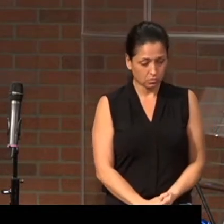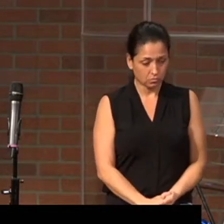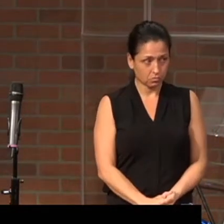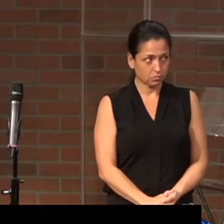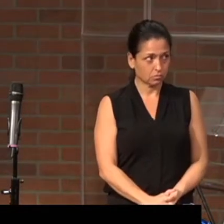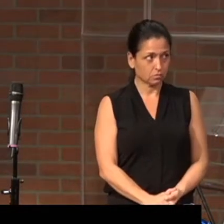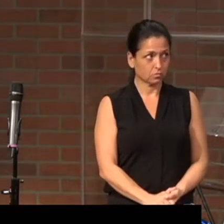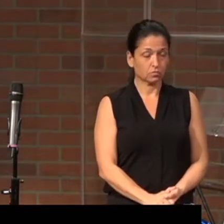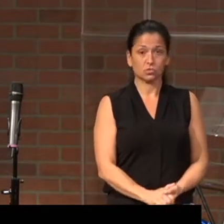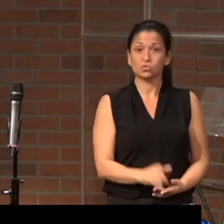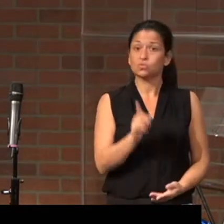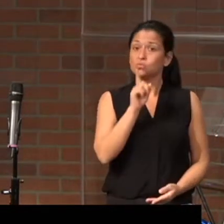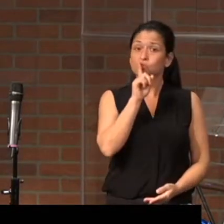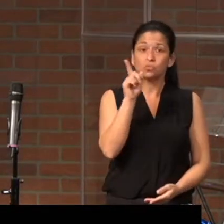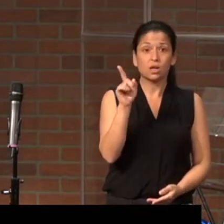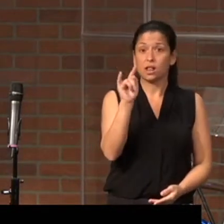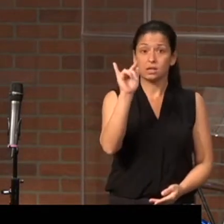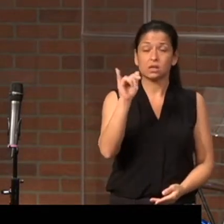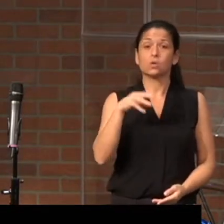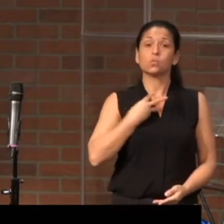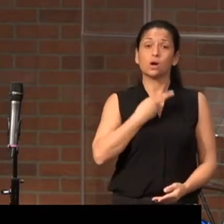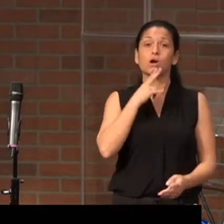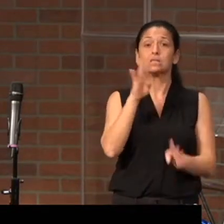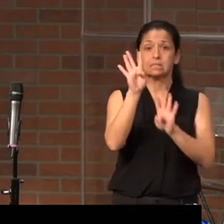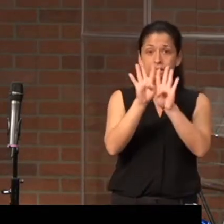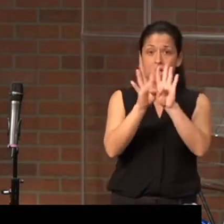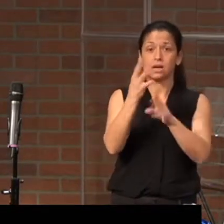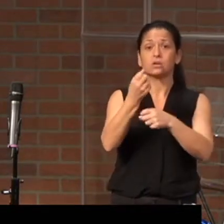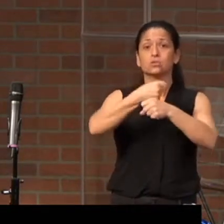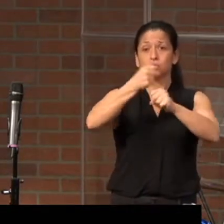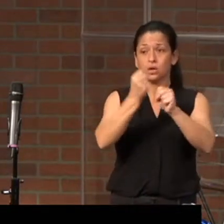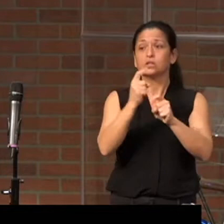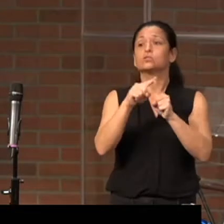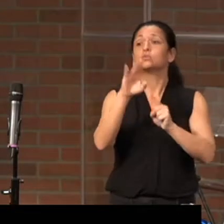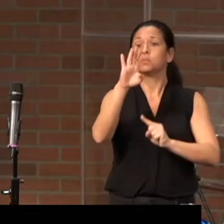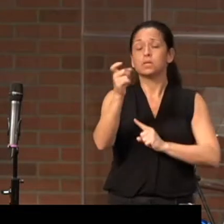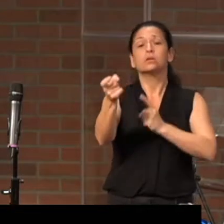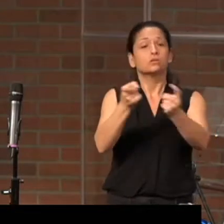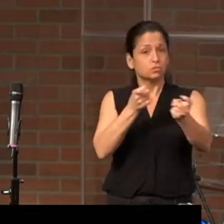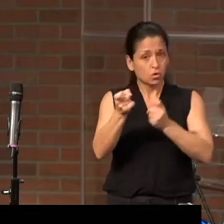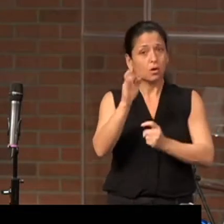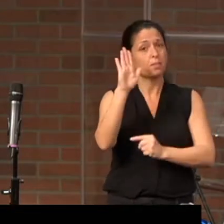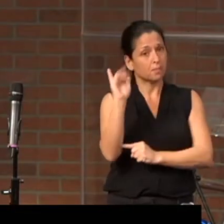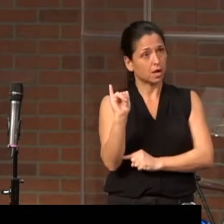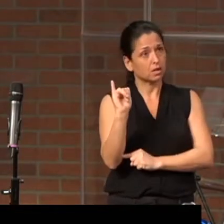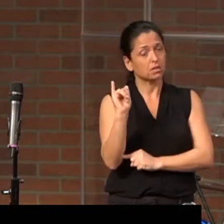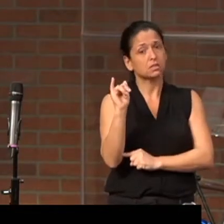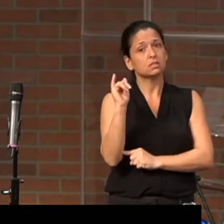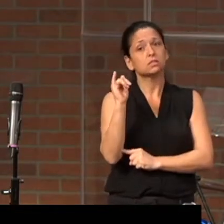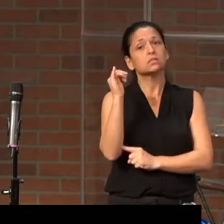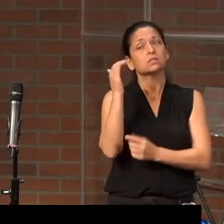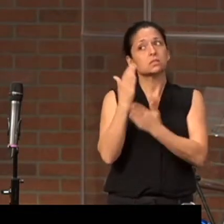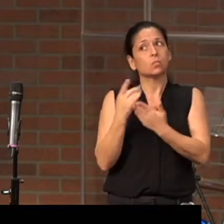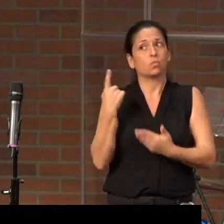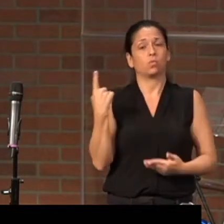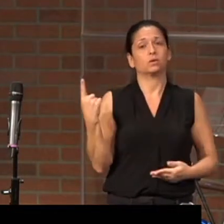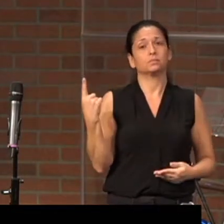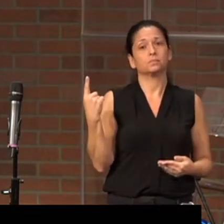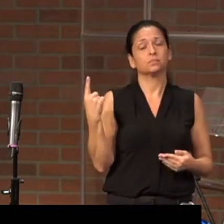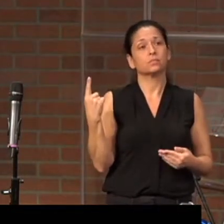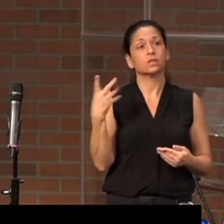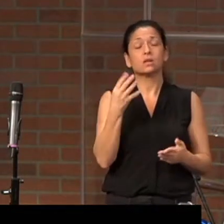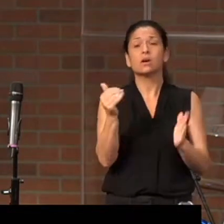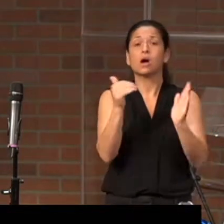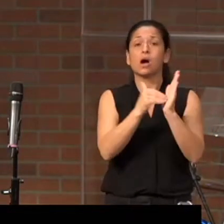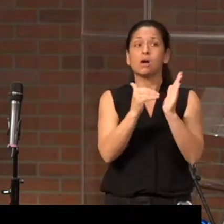we were designed and created to be controlled by someone. And